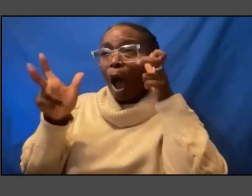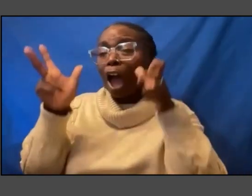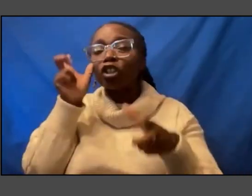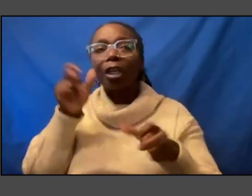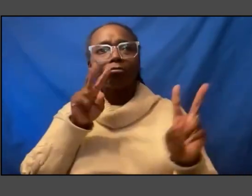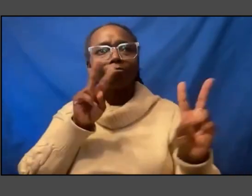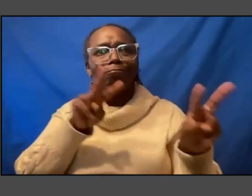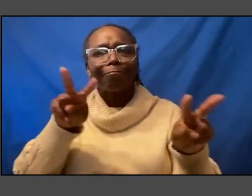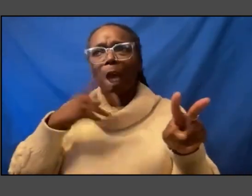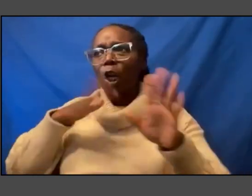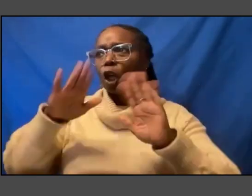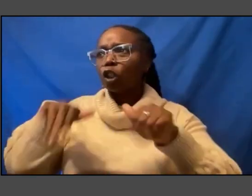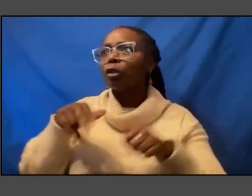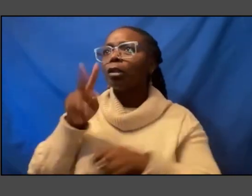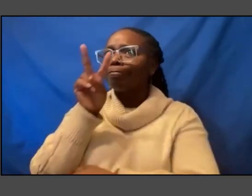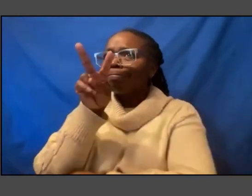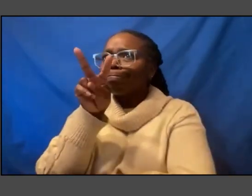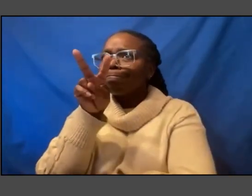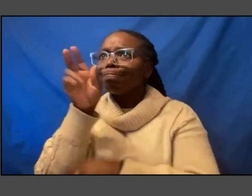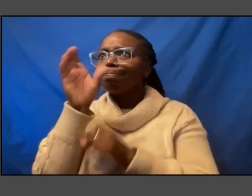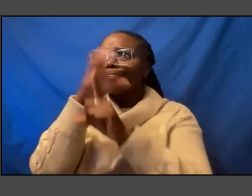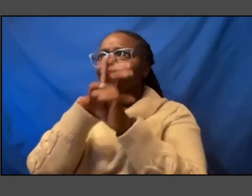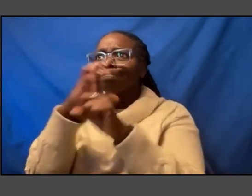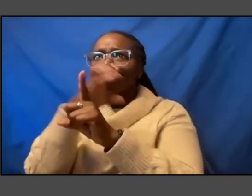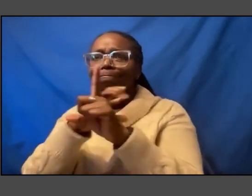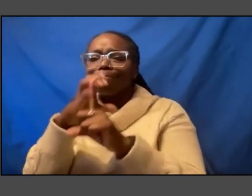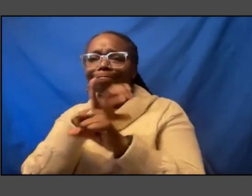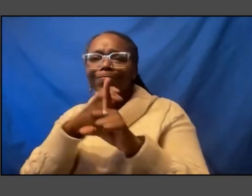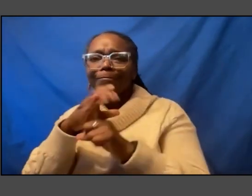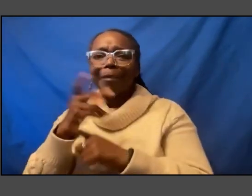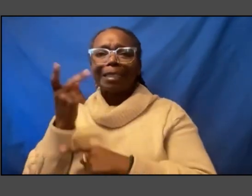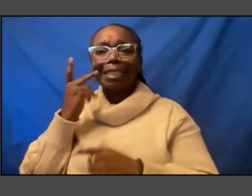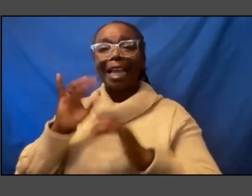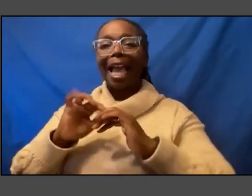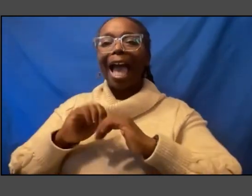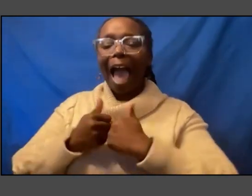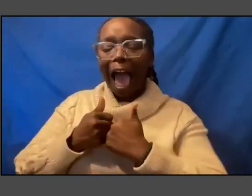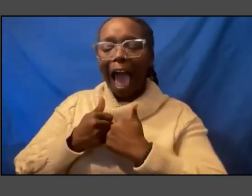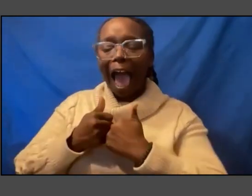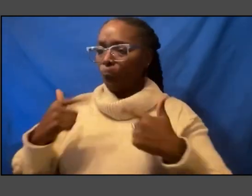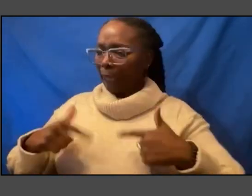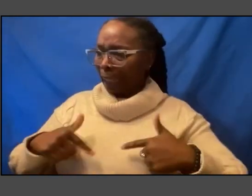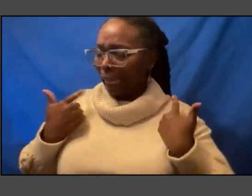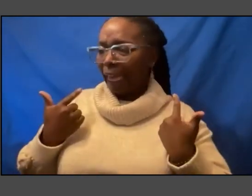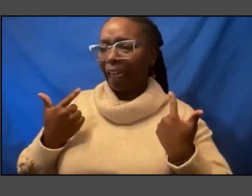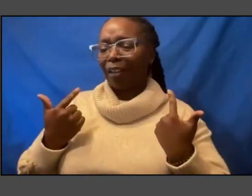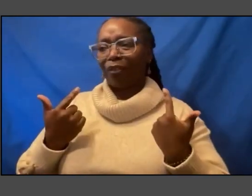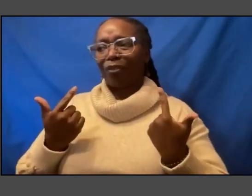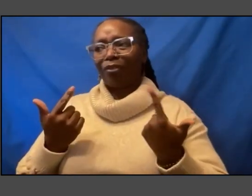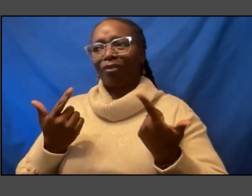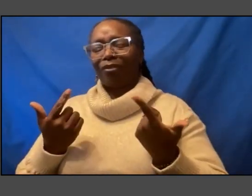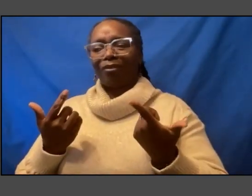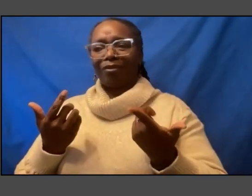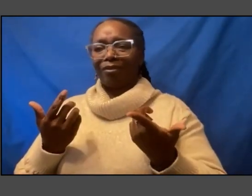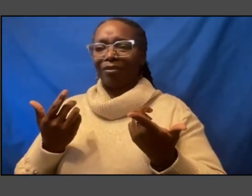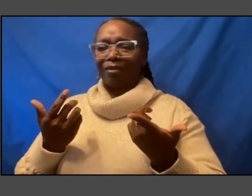us to see how we live and just to to you know this phrase what does it mean